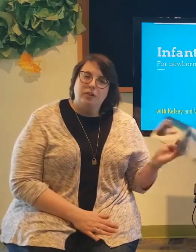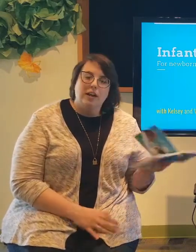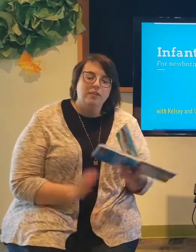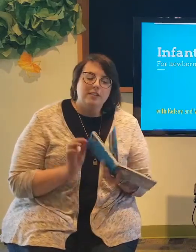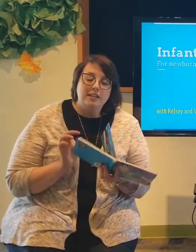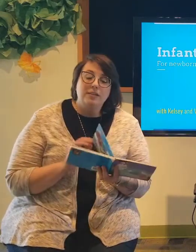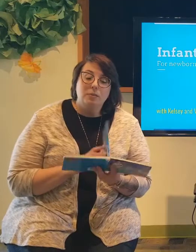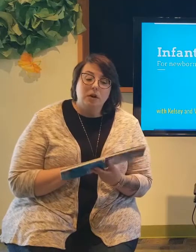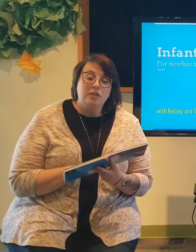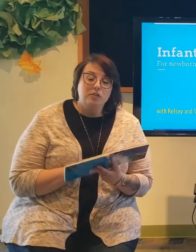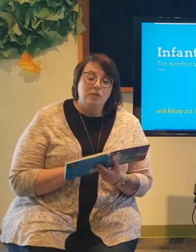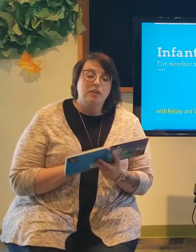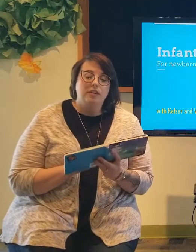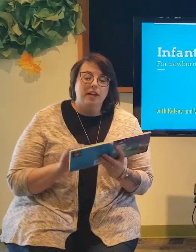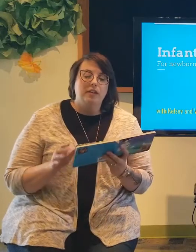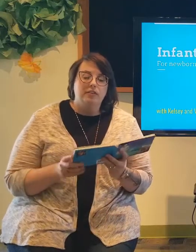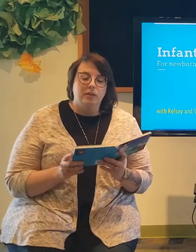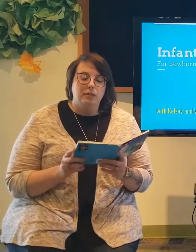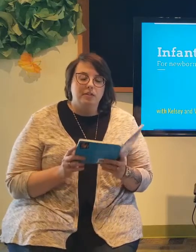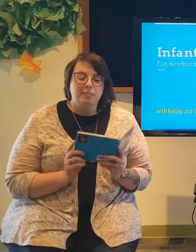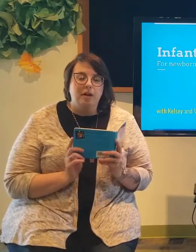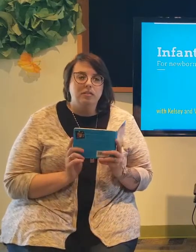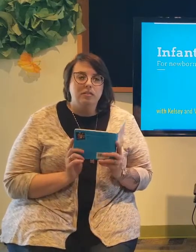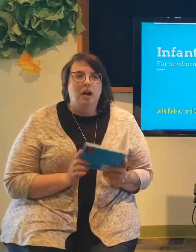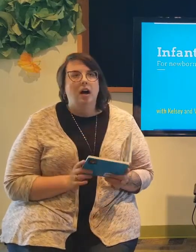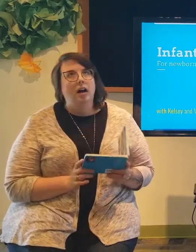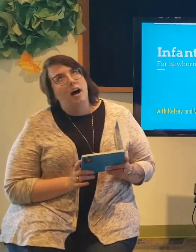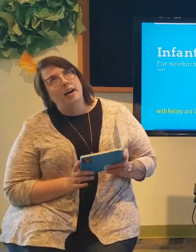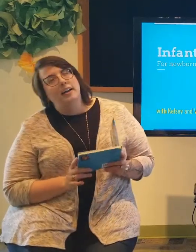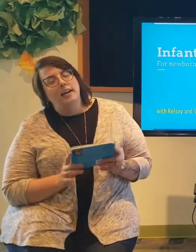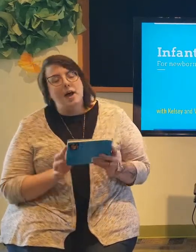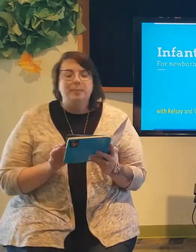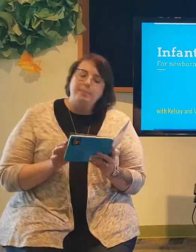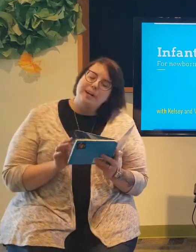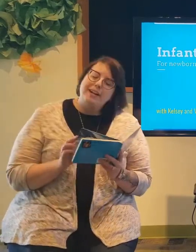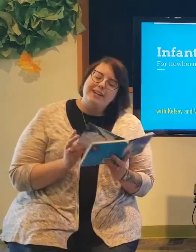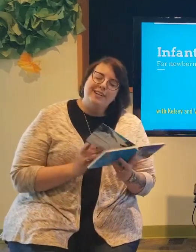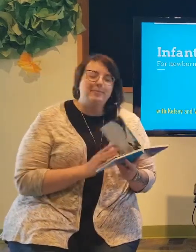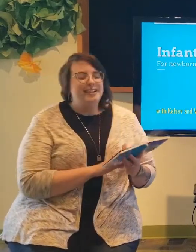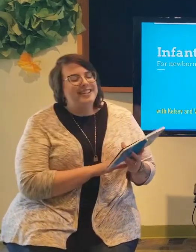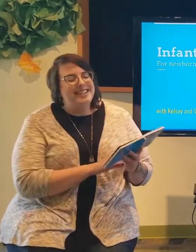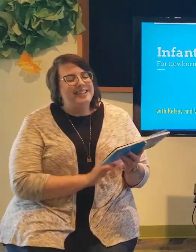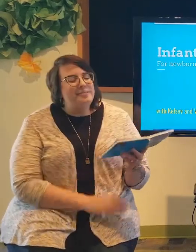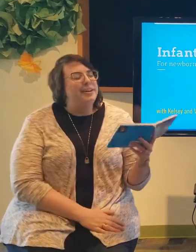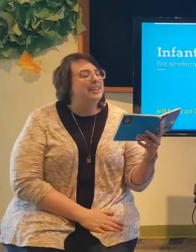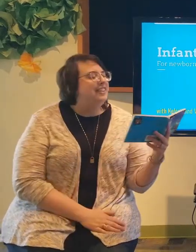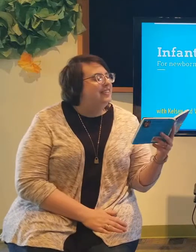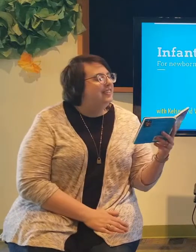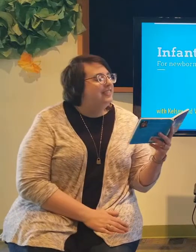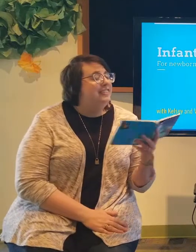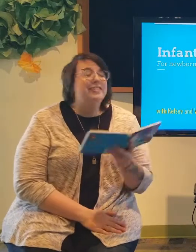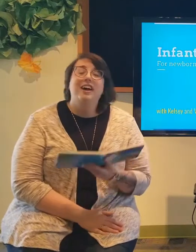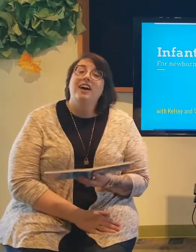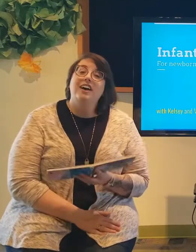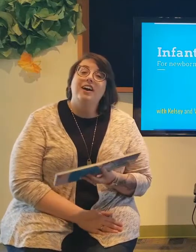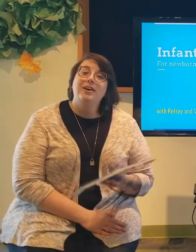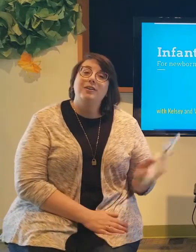out. See the water squirting out of your spout. Baby beluga, oh